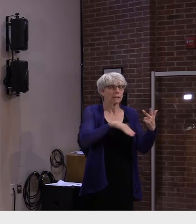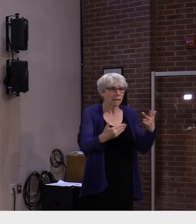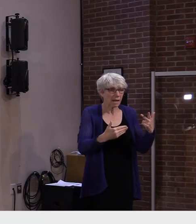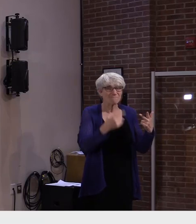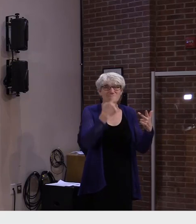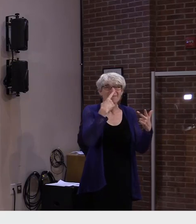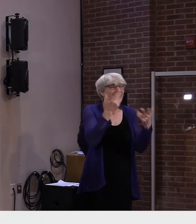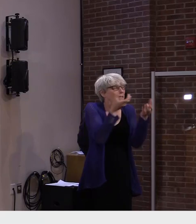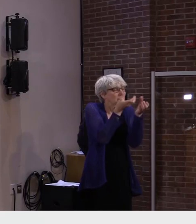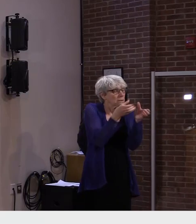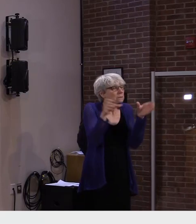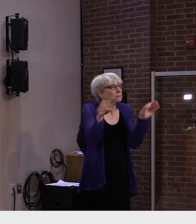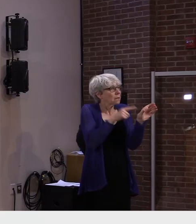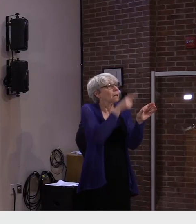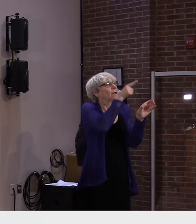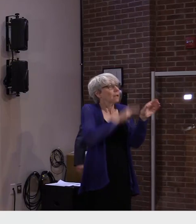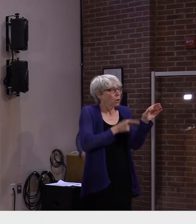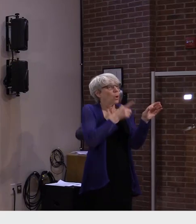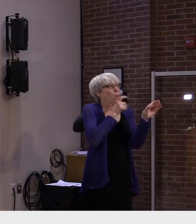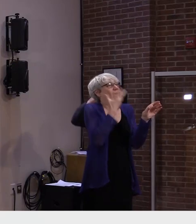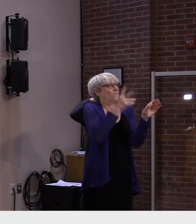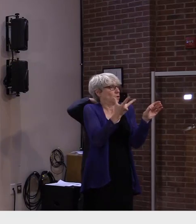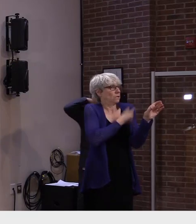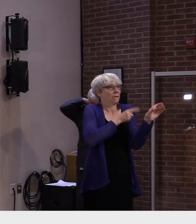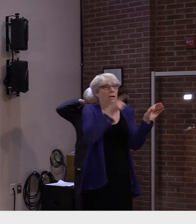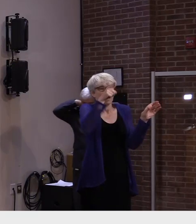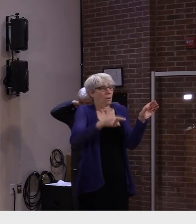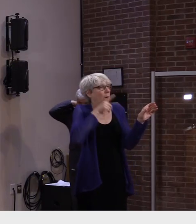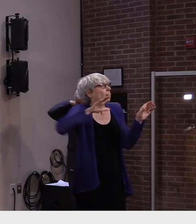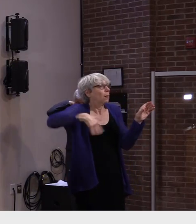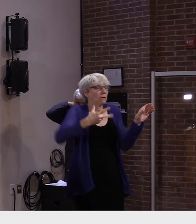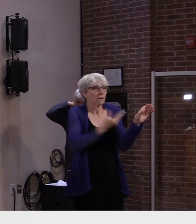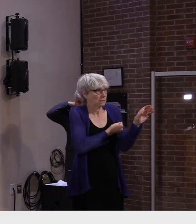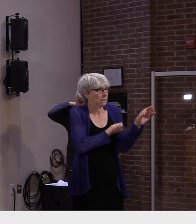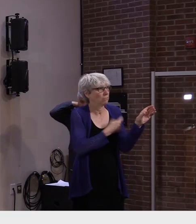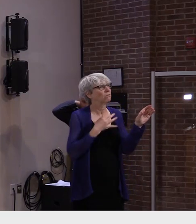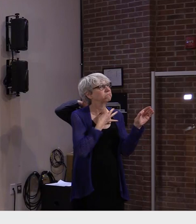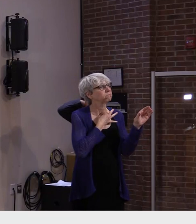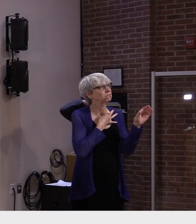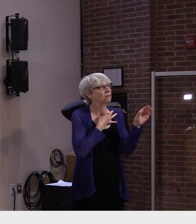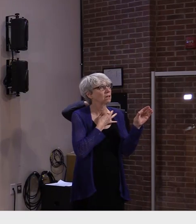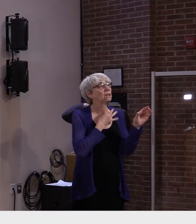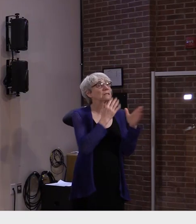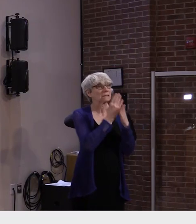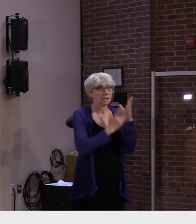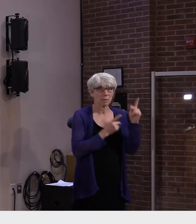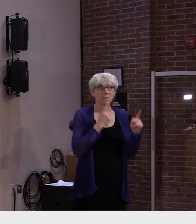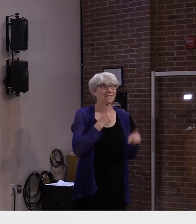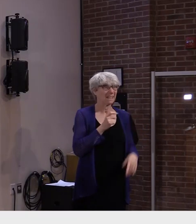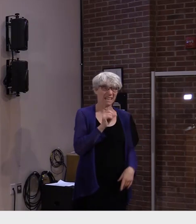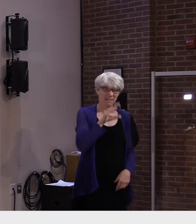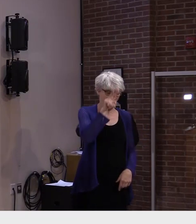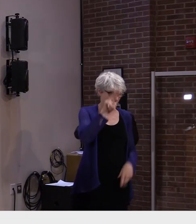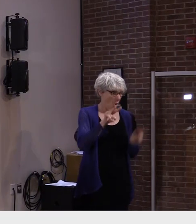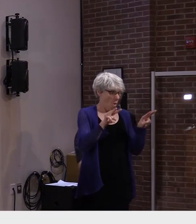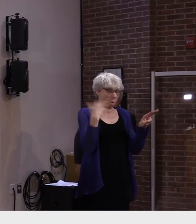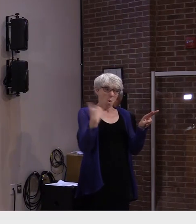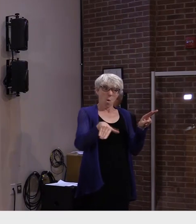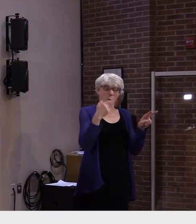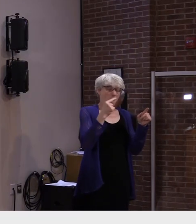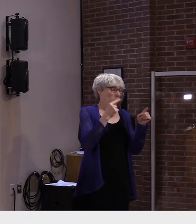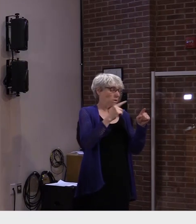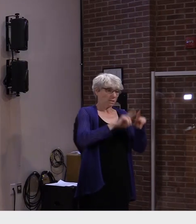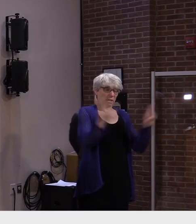unvaccinated, right? Reporting how many breakthrough cases. Some viewers have told me that could actually help increase confidence.